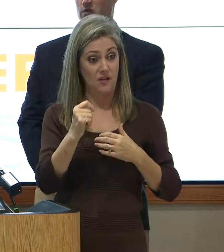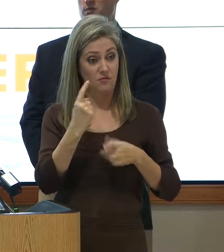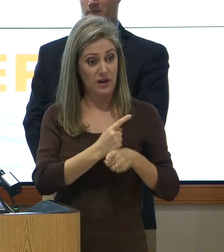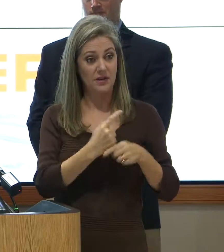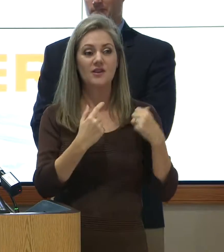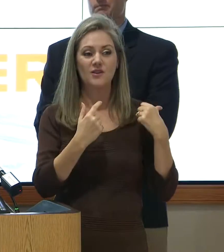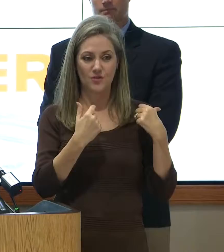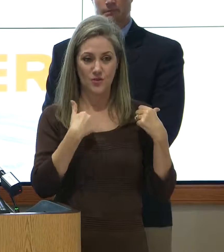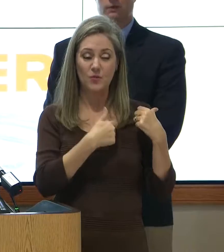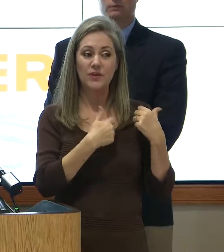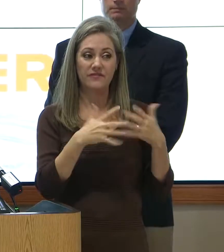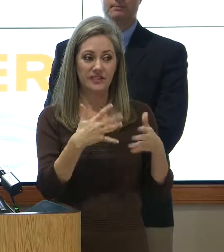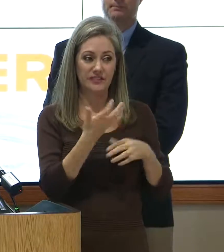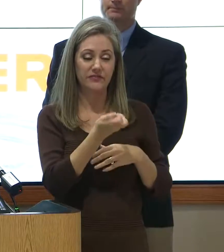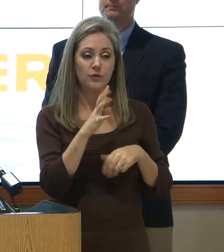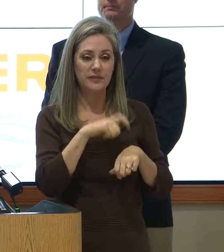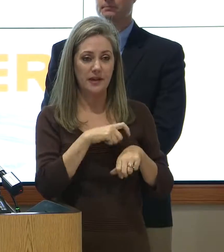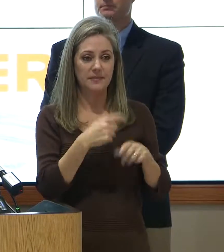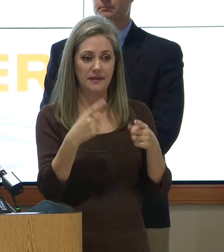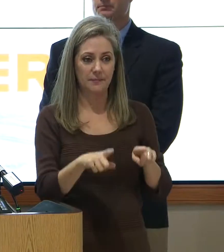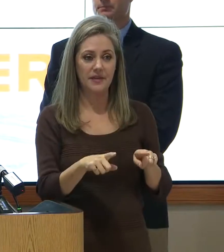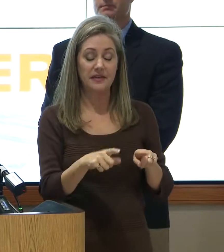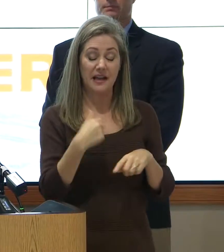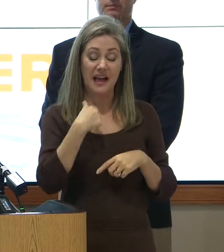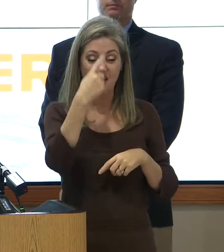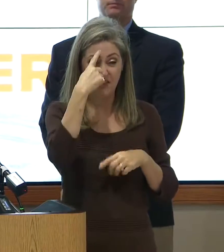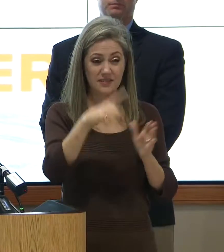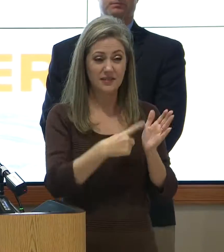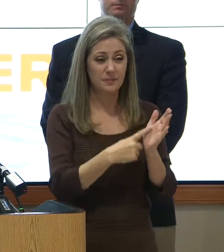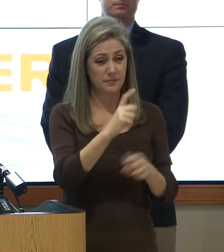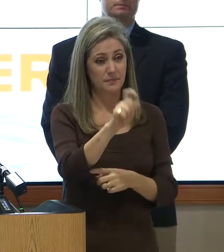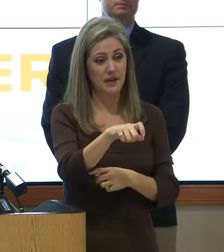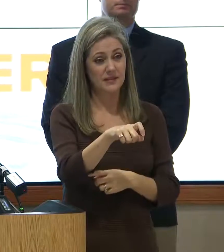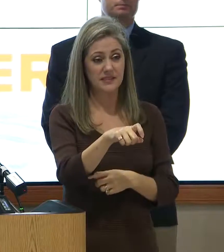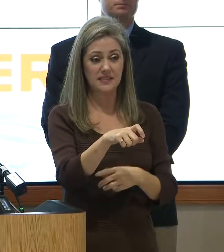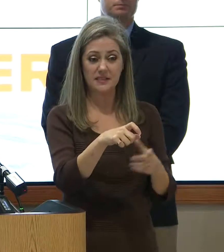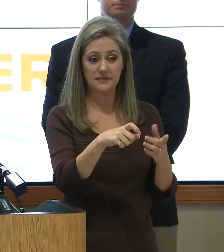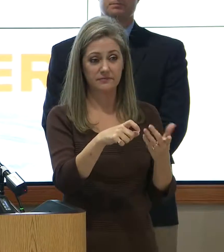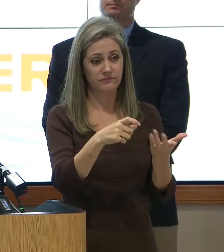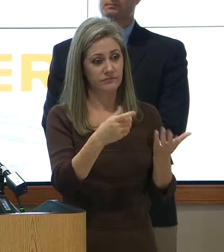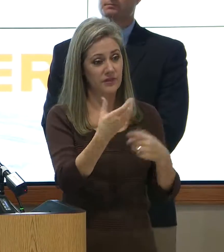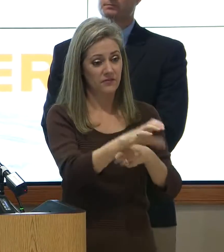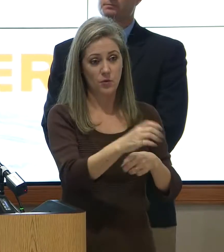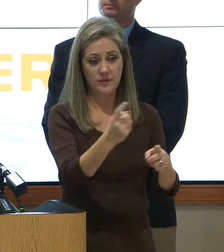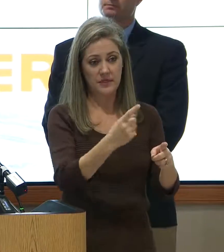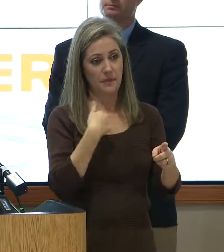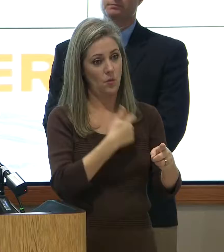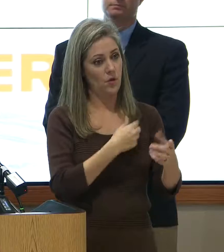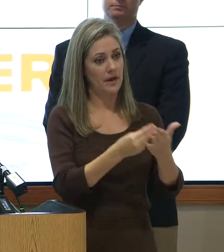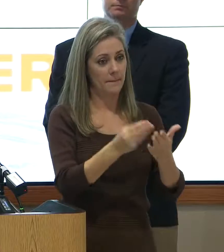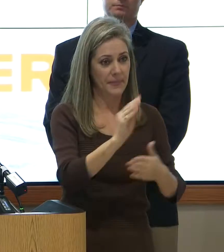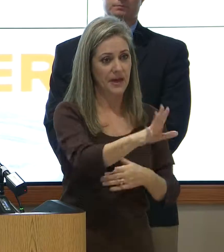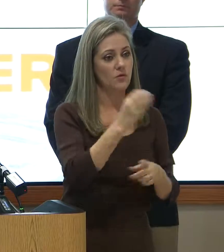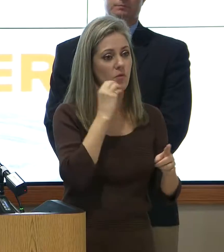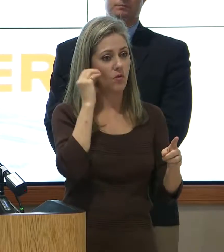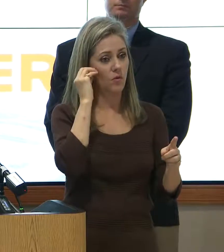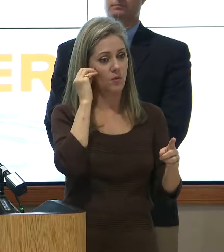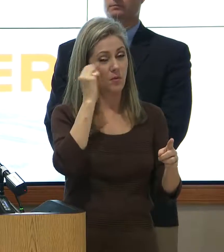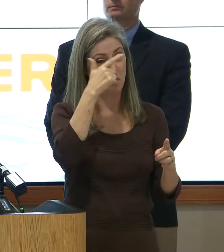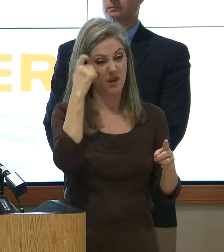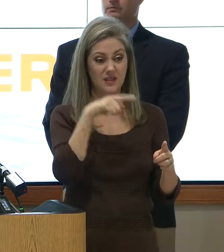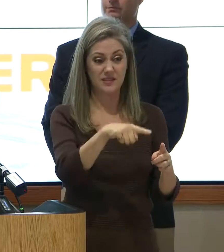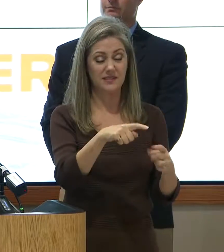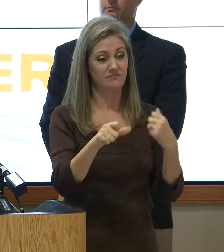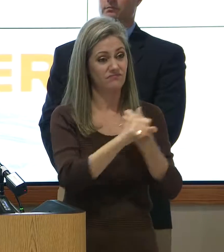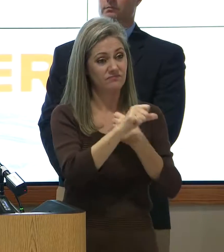We've a few. A few. So, yeah, I think we have to do that because it becomes a health and safety issue, and it